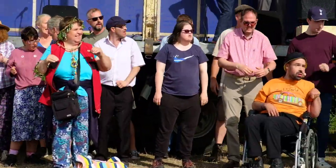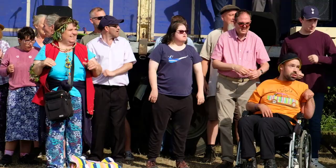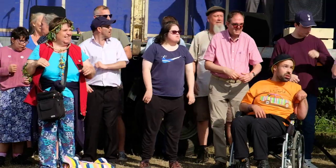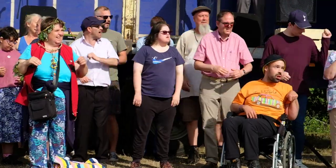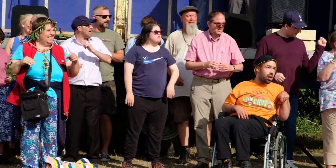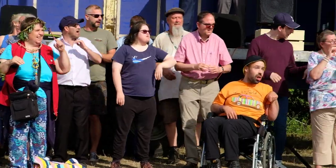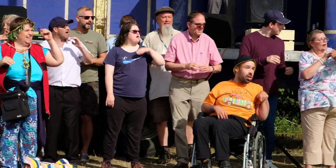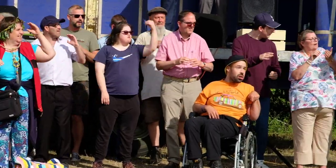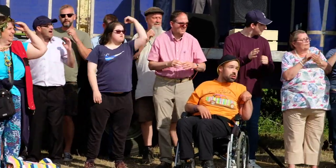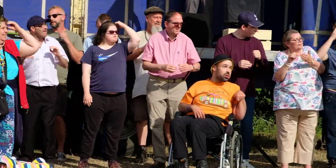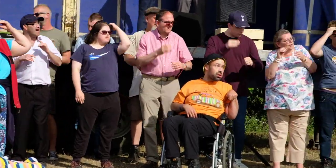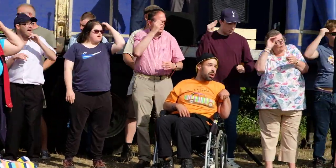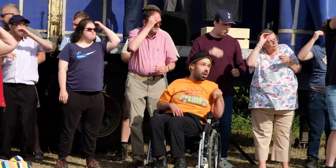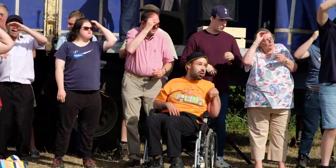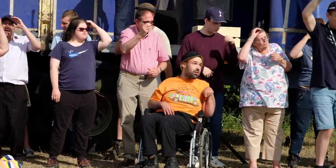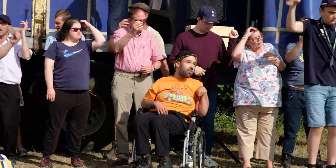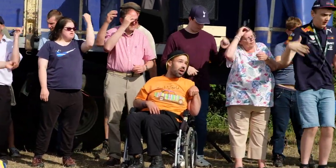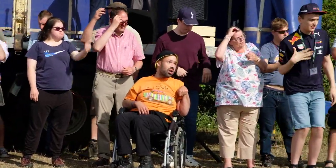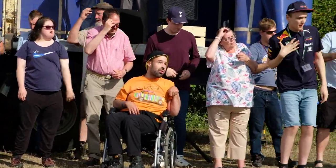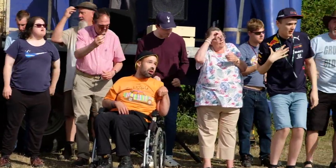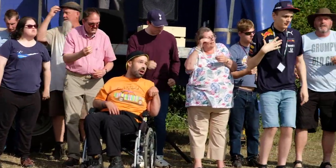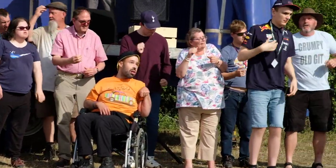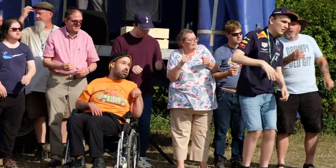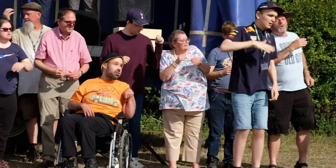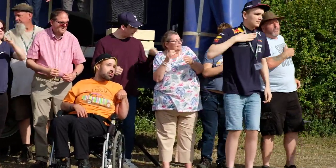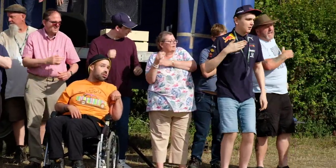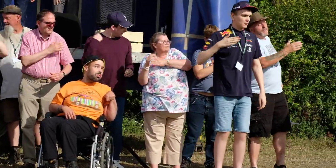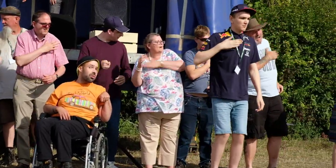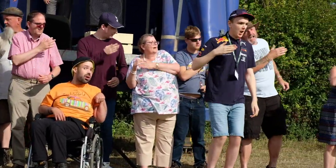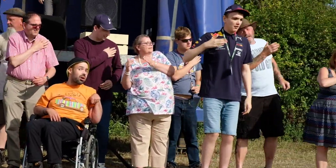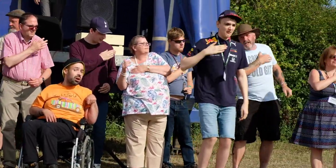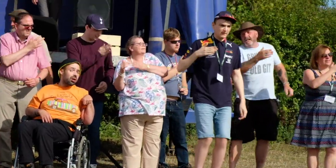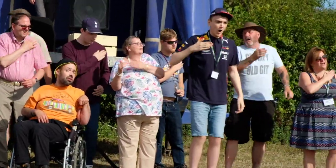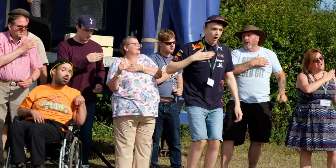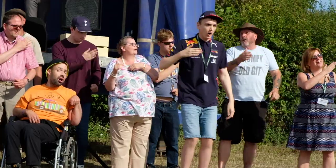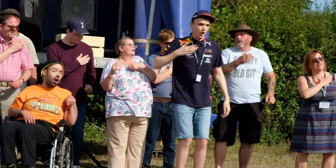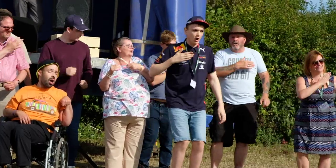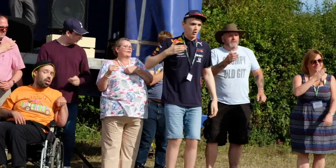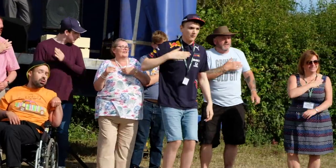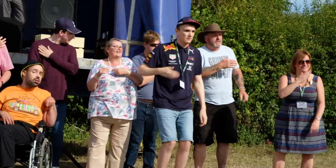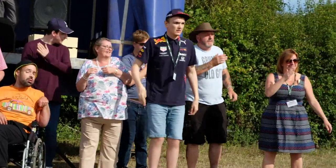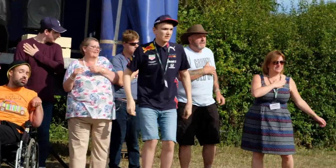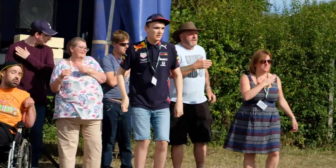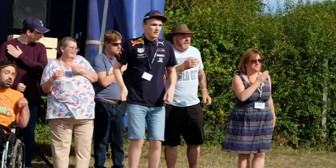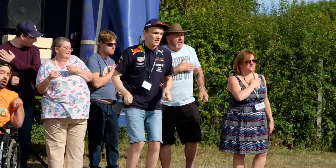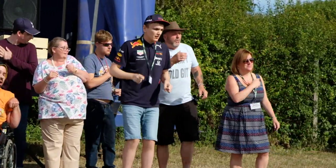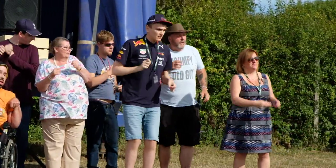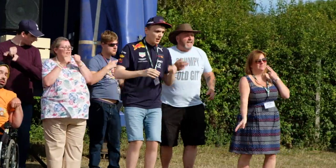We're a colony, we love, we prosper. We're proud of the whole world. We